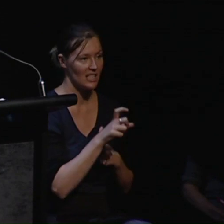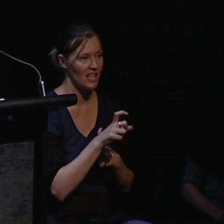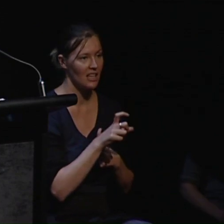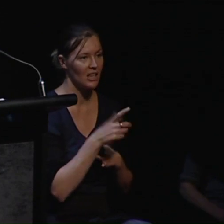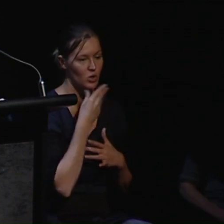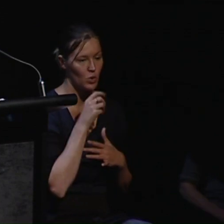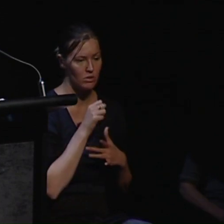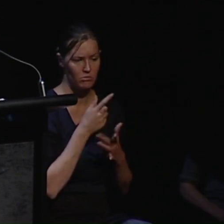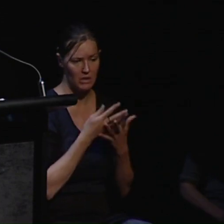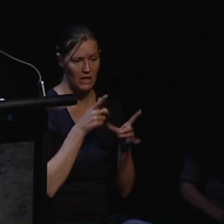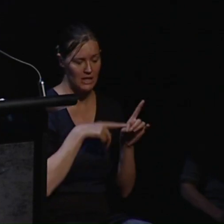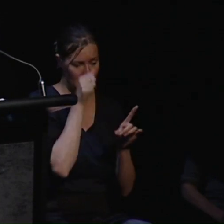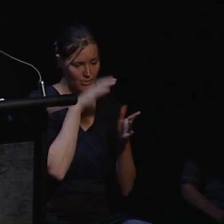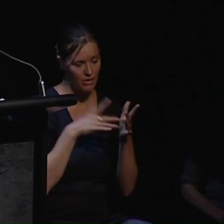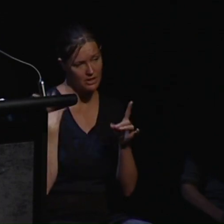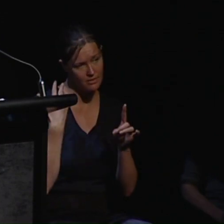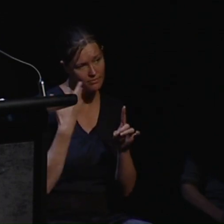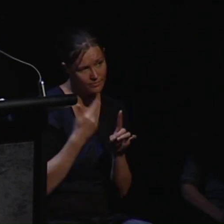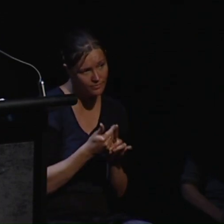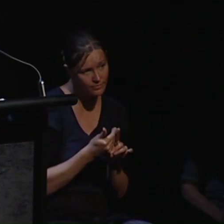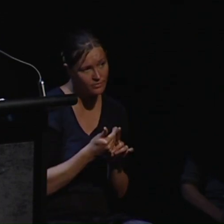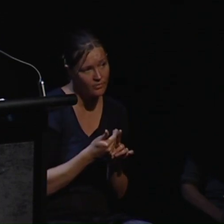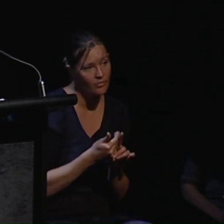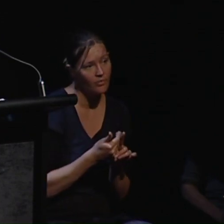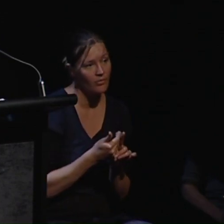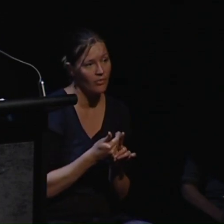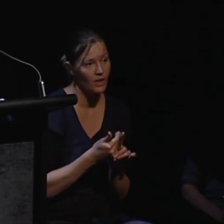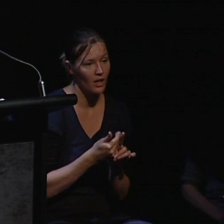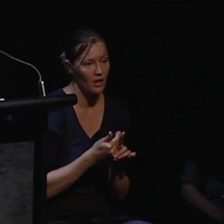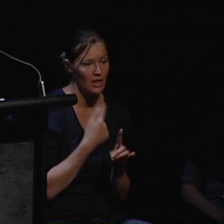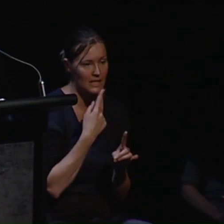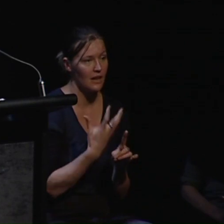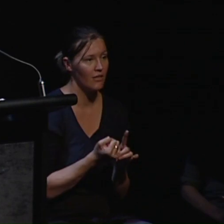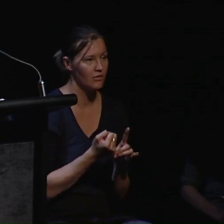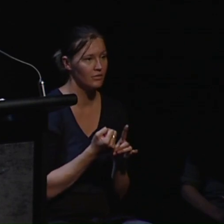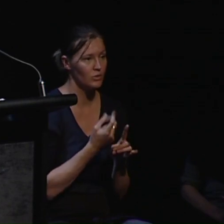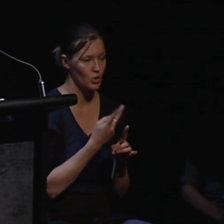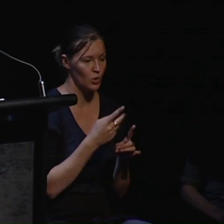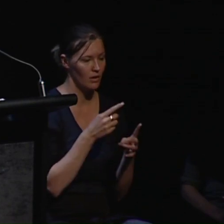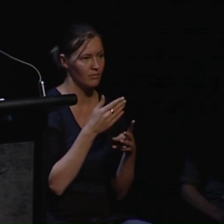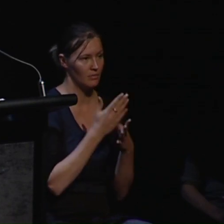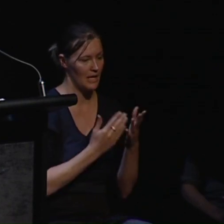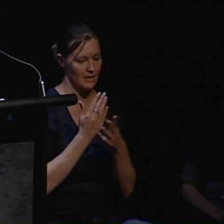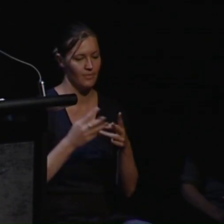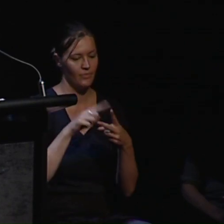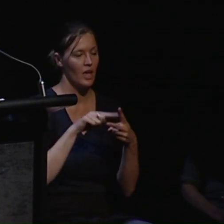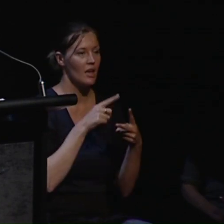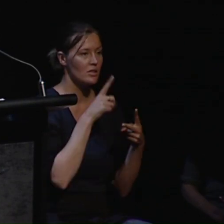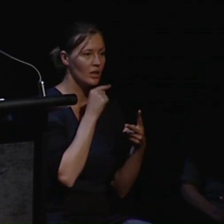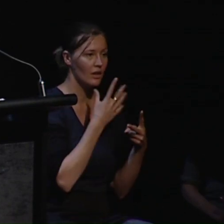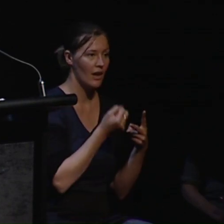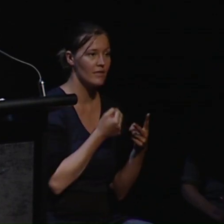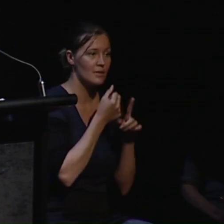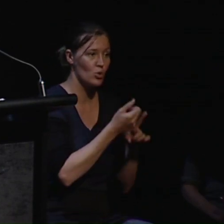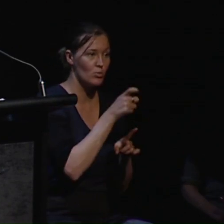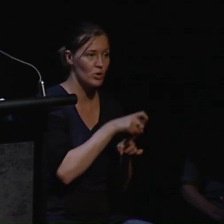of experience and suggested that there are two necessary elements. One is the ability to have a support person of the person's